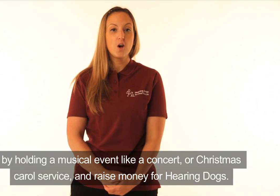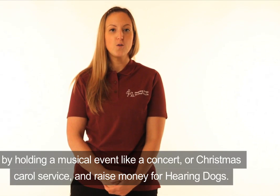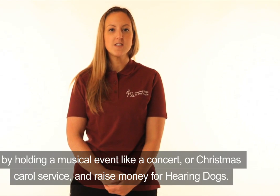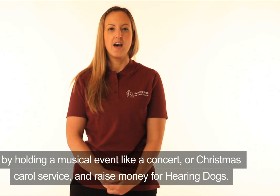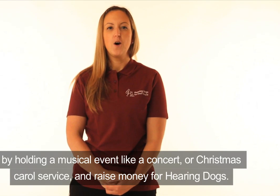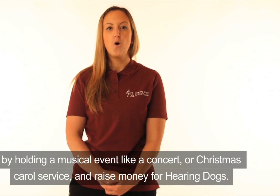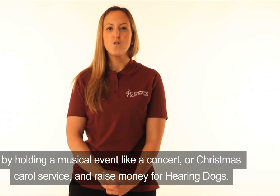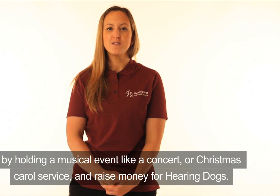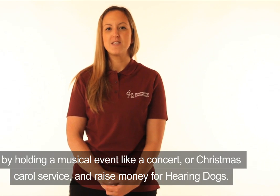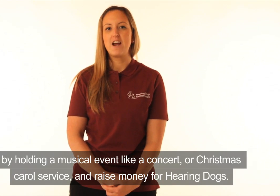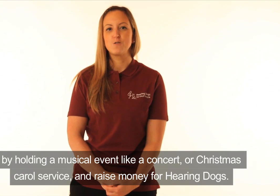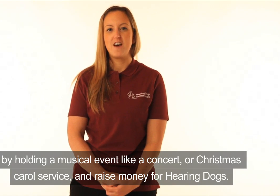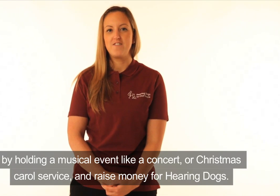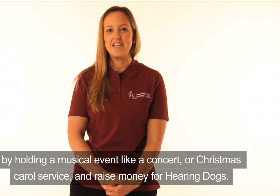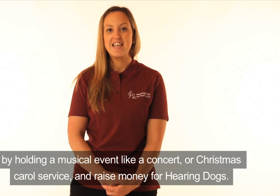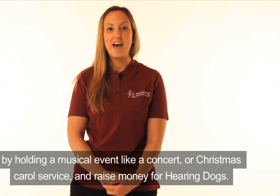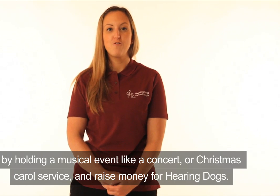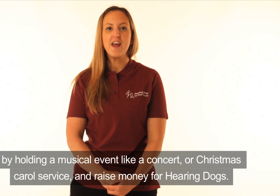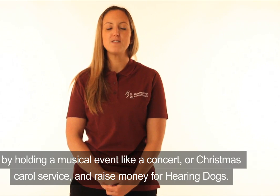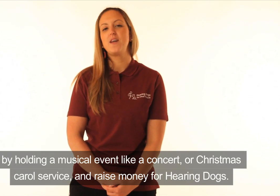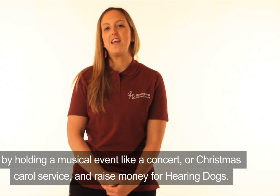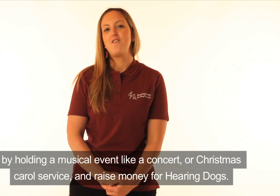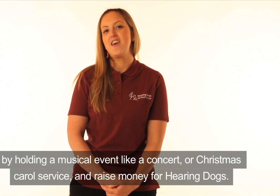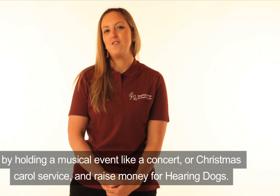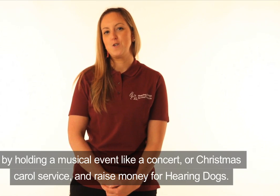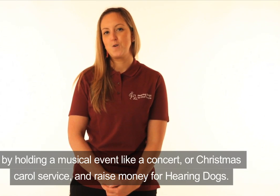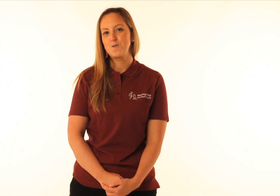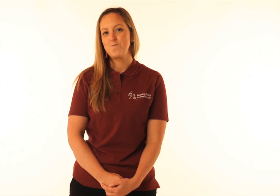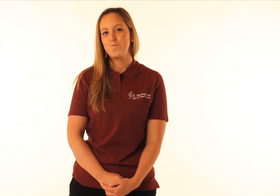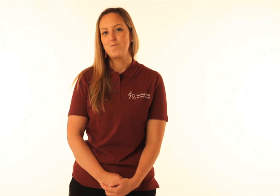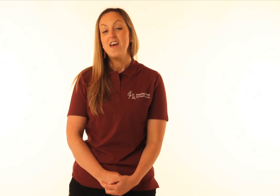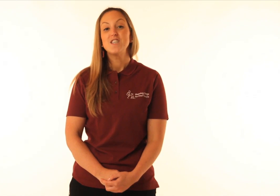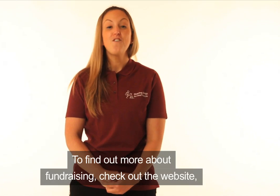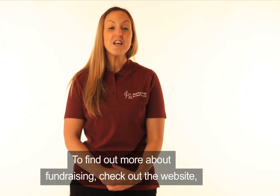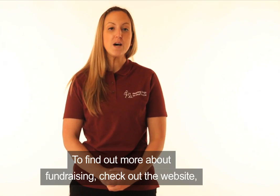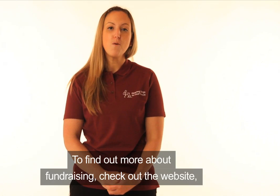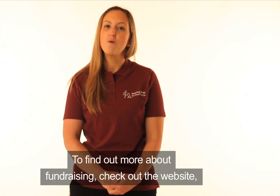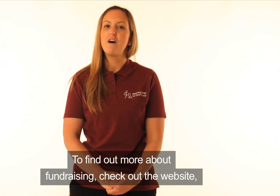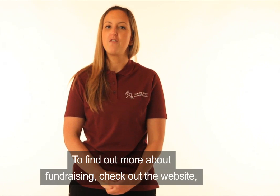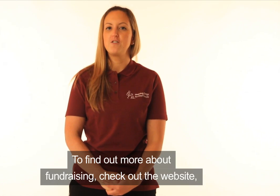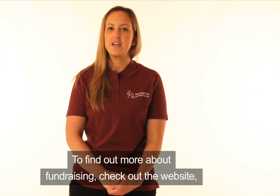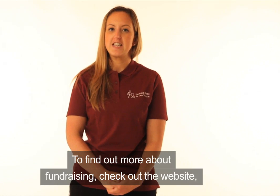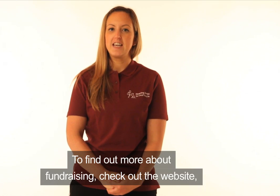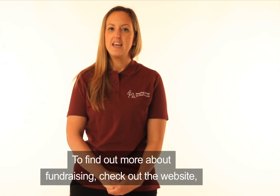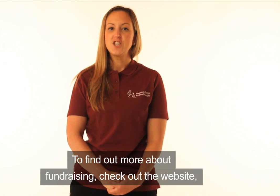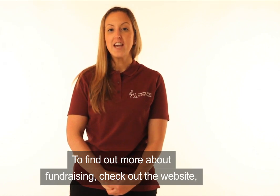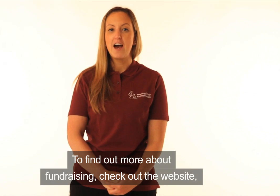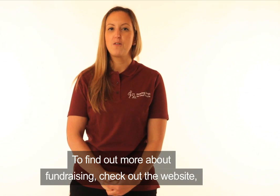concert or Christmas carol service and raise money for hearing dogs. To find out more about fundraising check out the